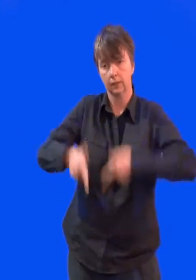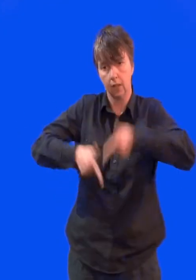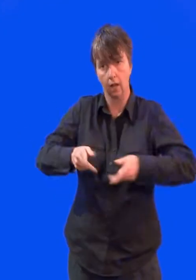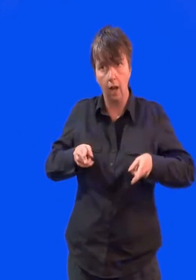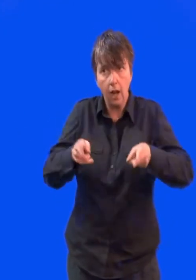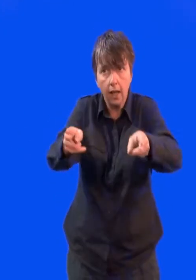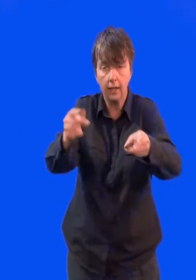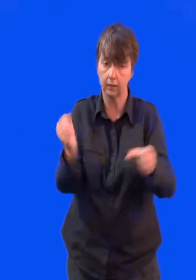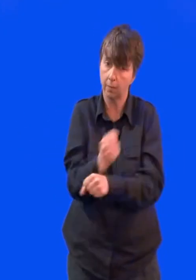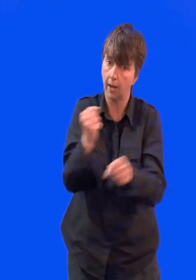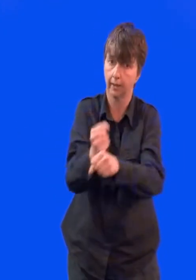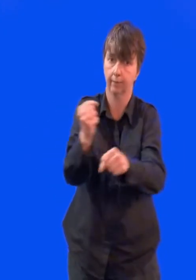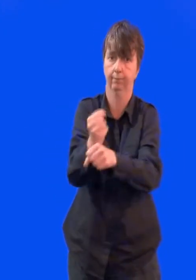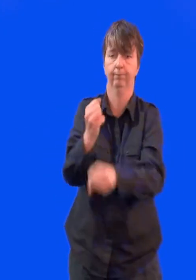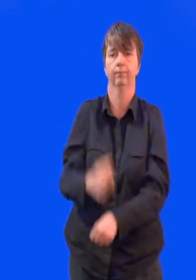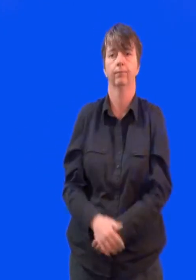bikes.